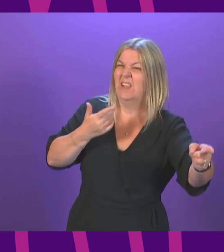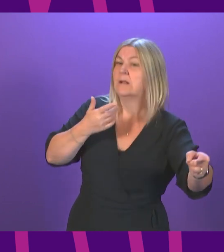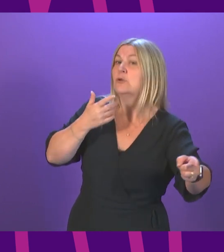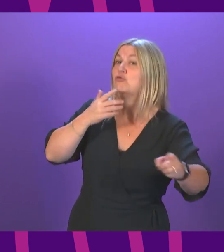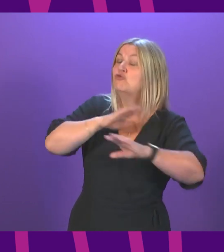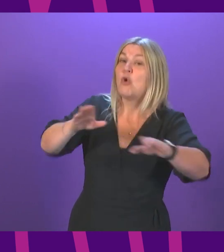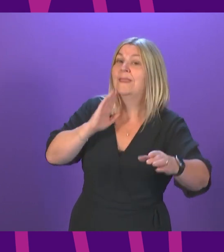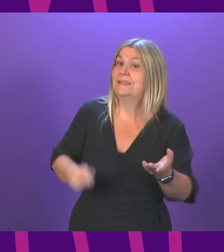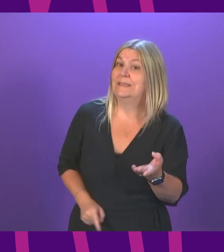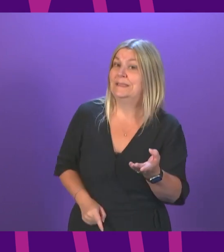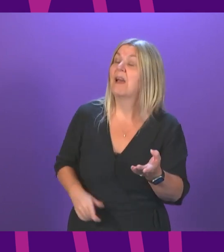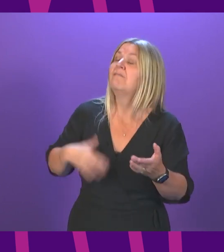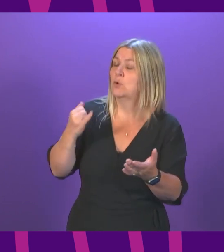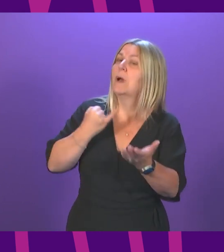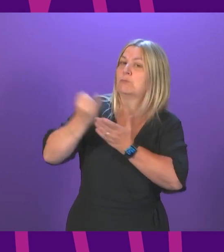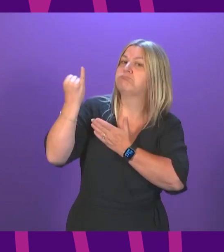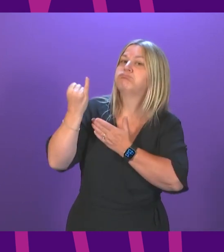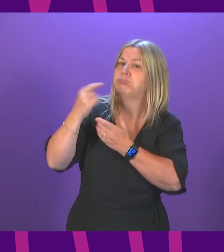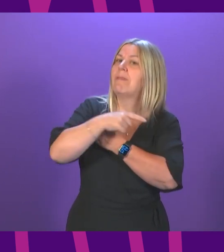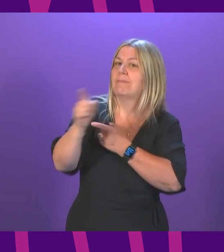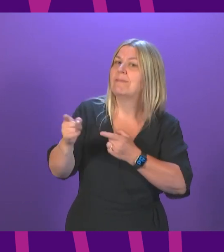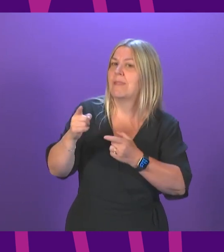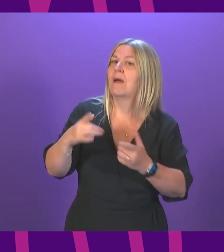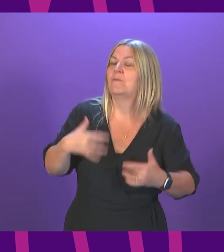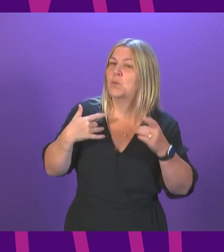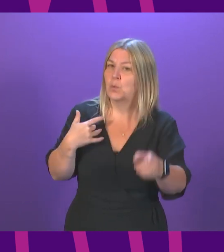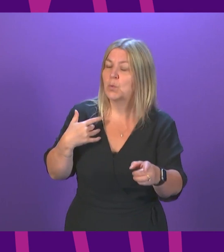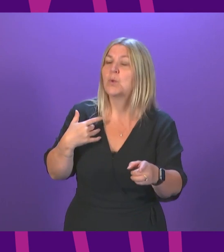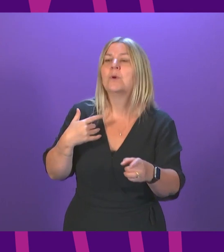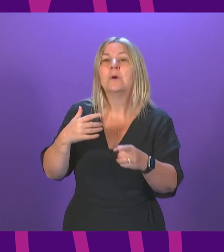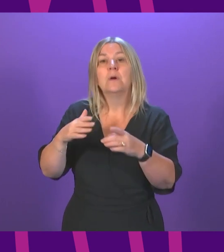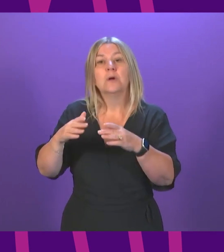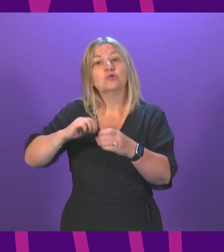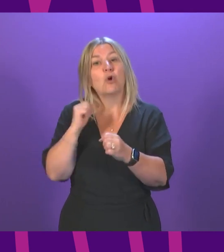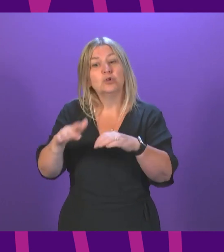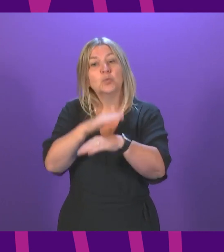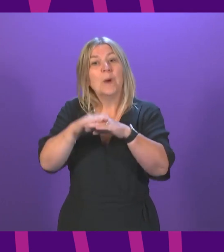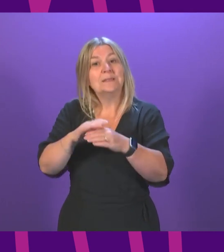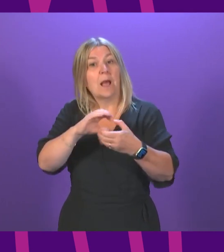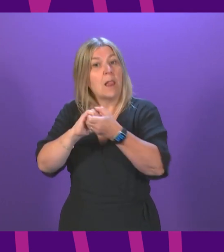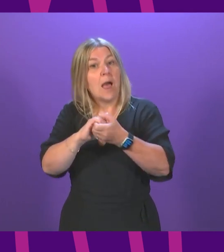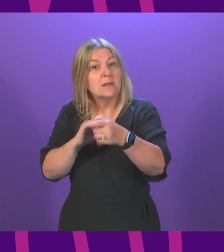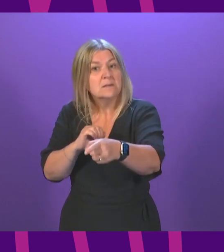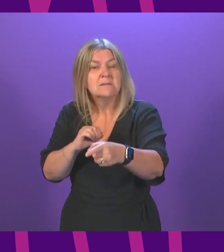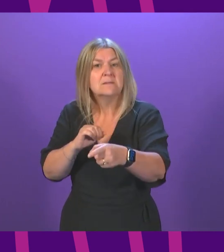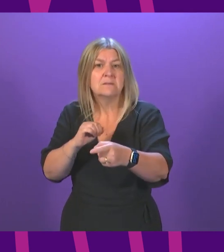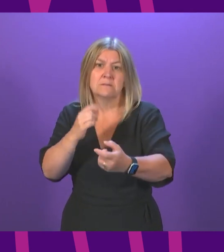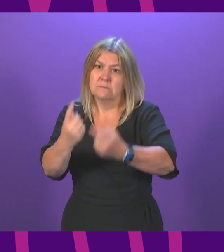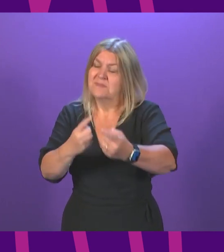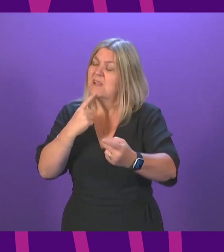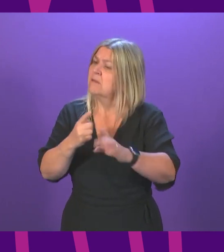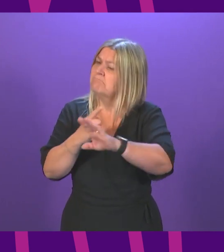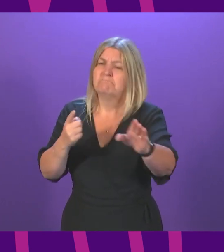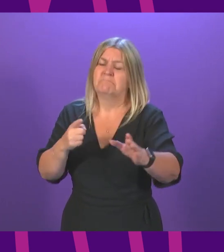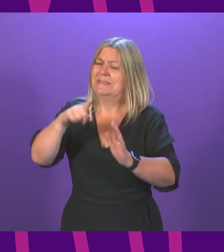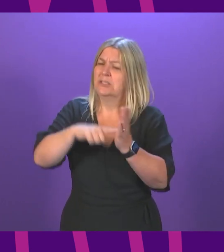need to do rather than actually engaging with them. She gave the example of the Scottish Wedding Industry Alliance. They themselves said that the decisions don't go far enough and the government is still